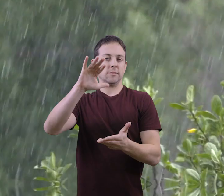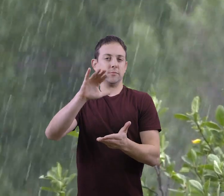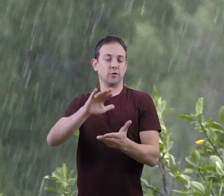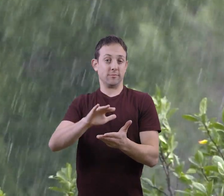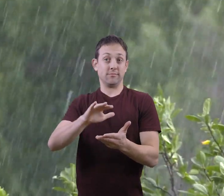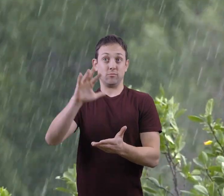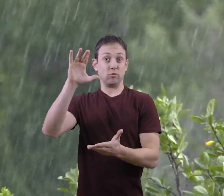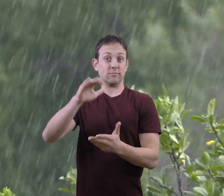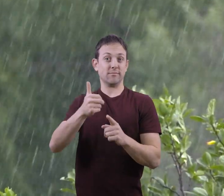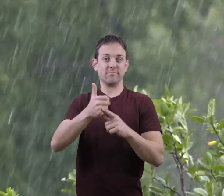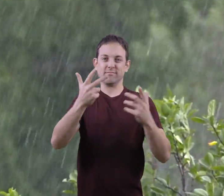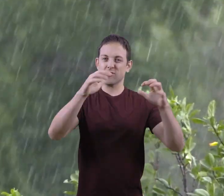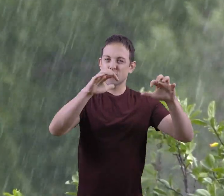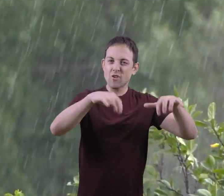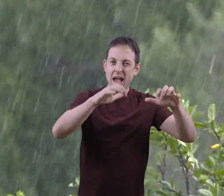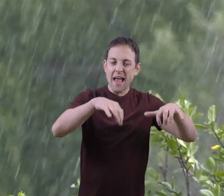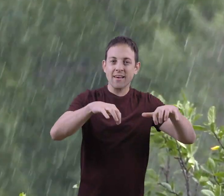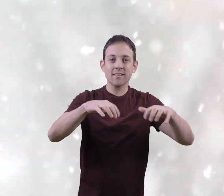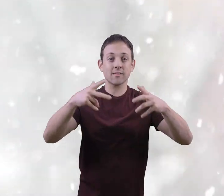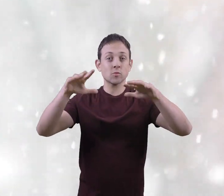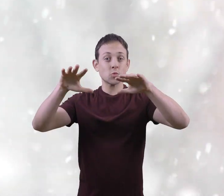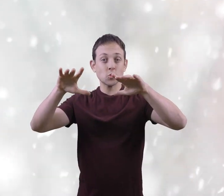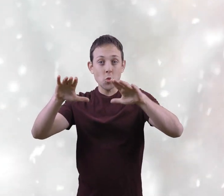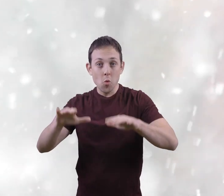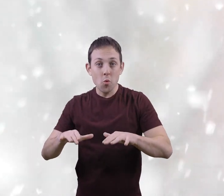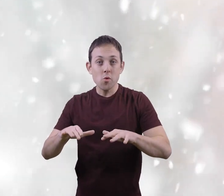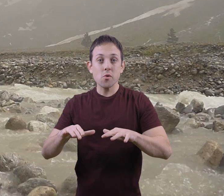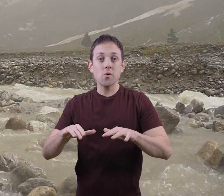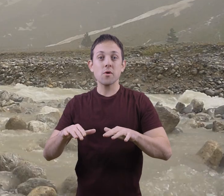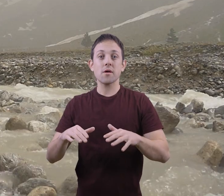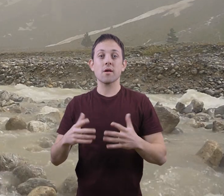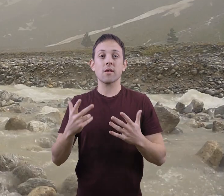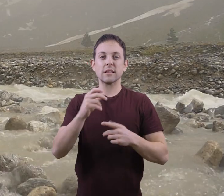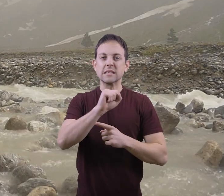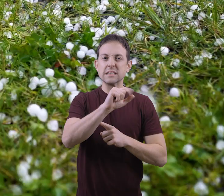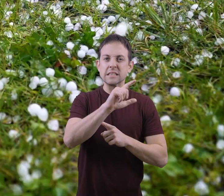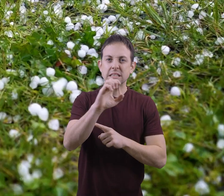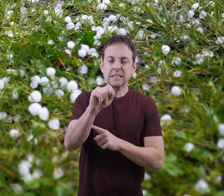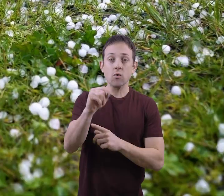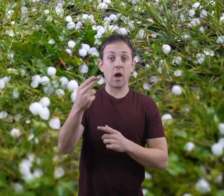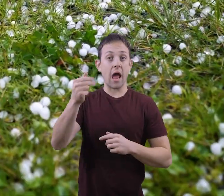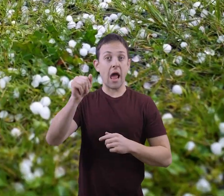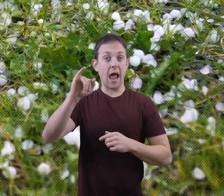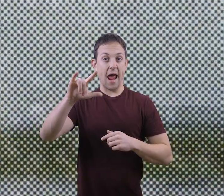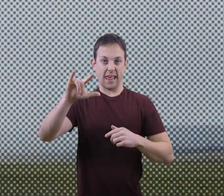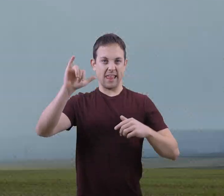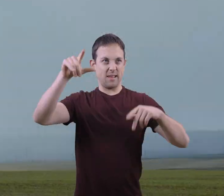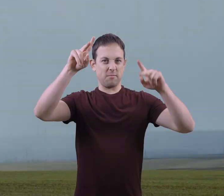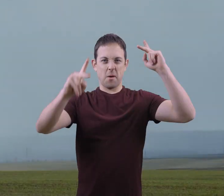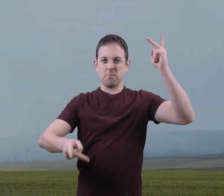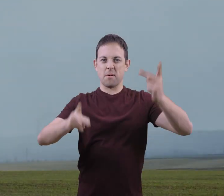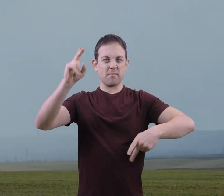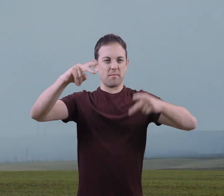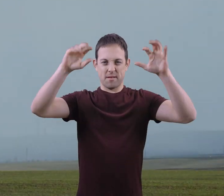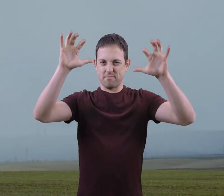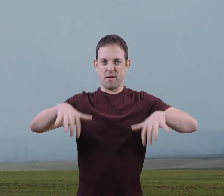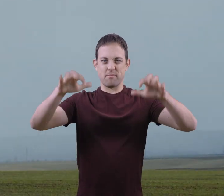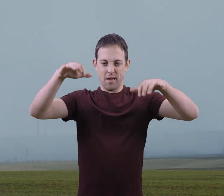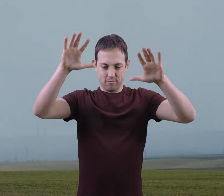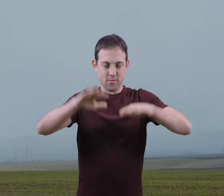Precipitation is rain, snow, sleet, or hail that falls to the ground.